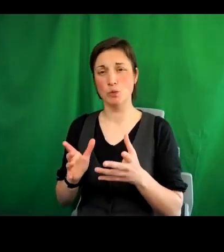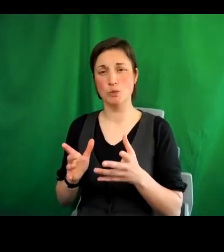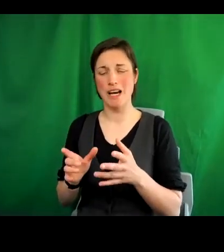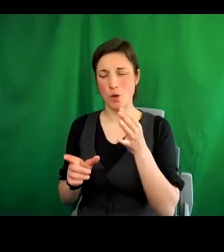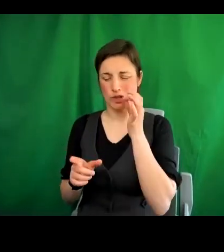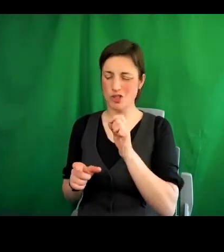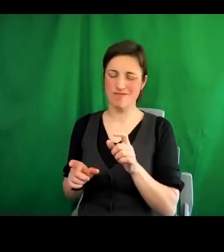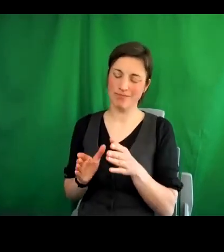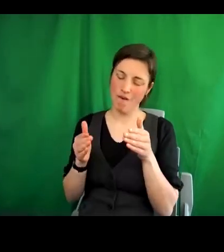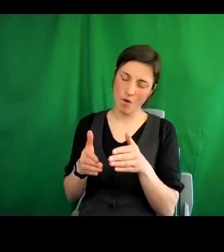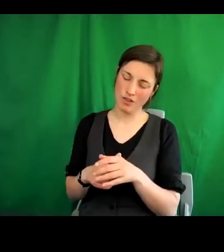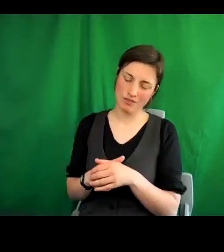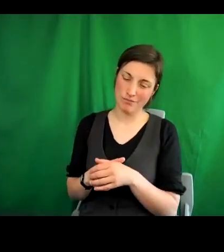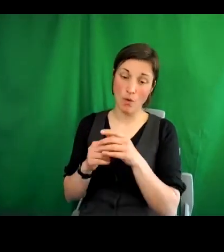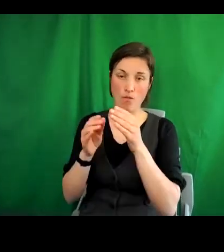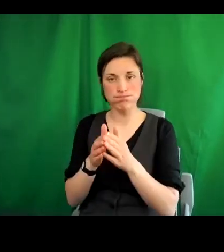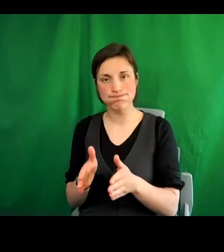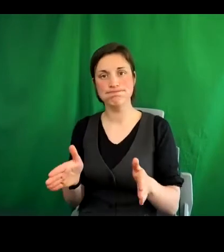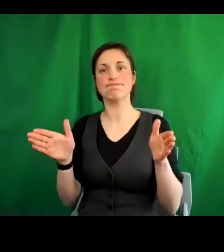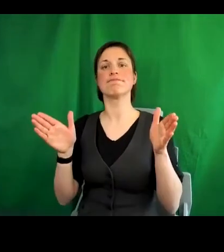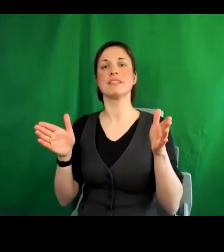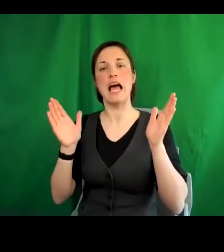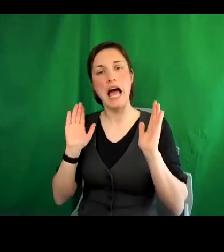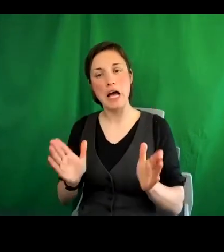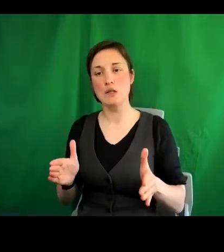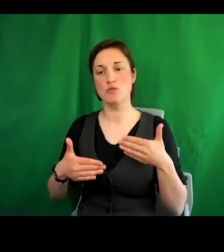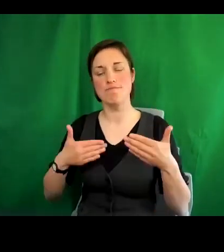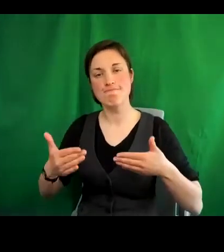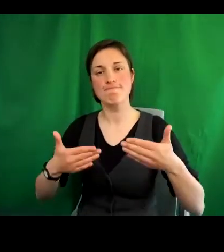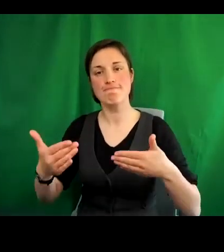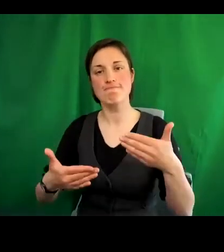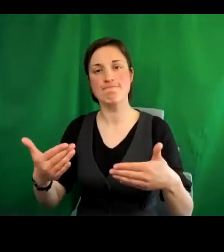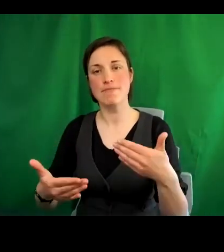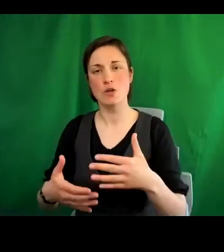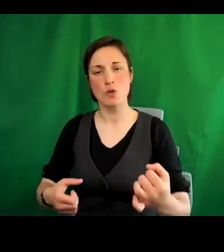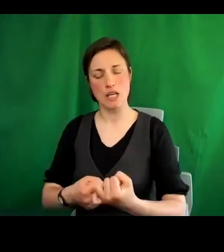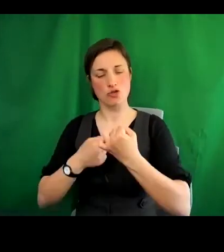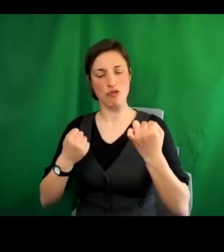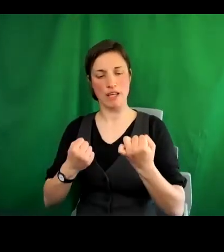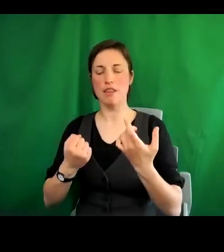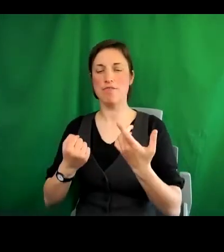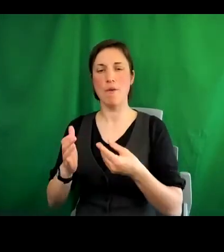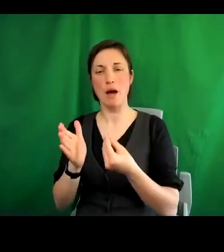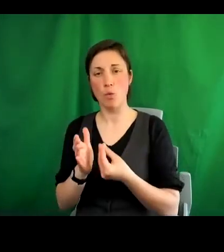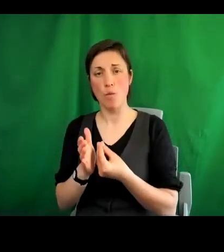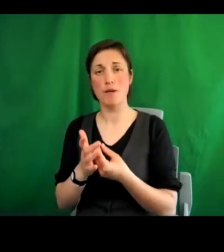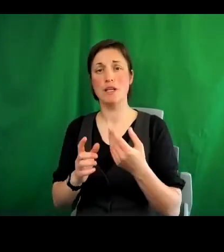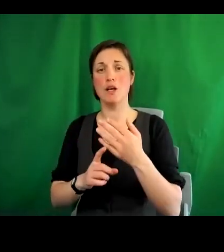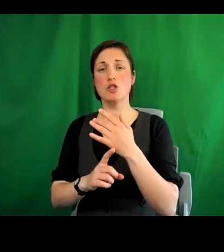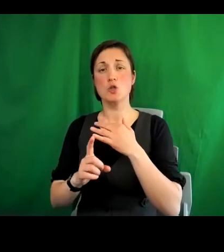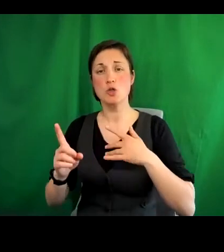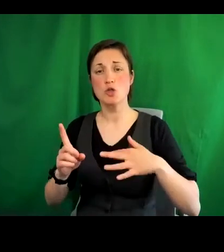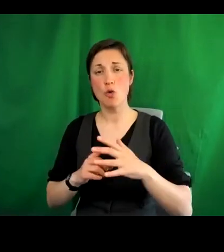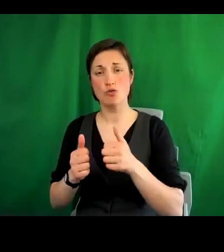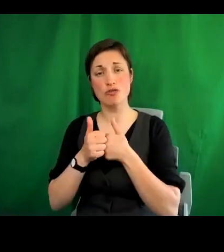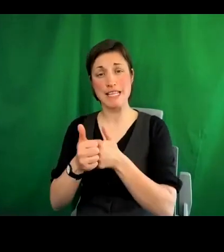it had been before COVID, in order to acknowledge the need to strengthen economic and social resilience, the addressing